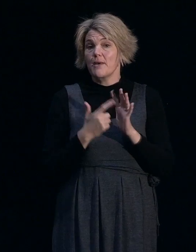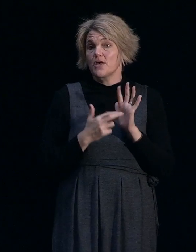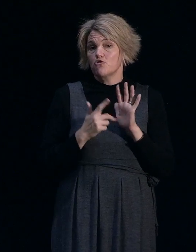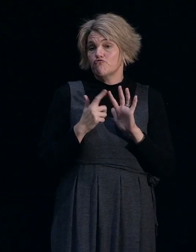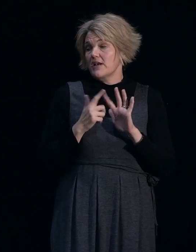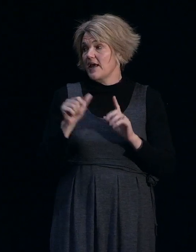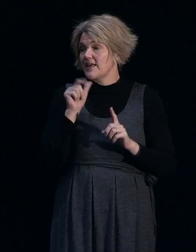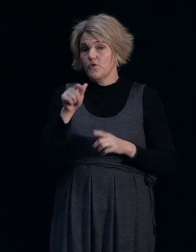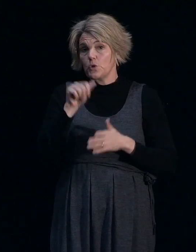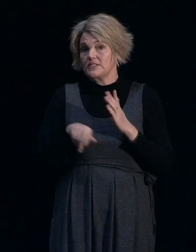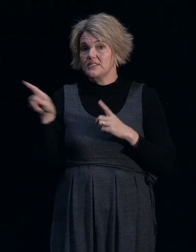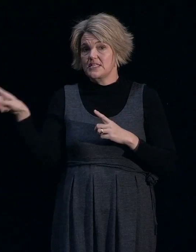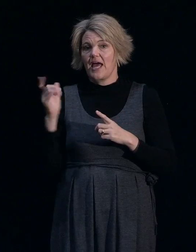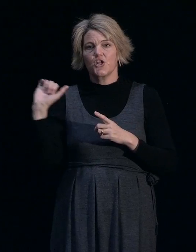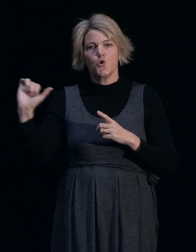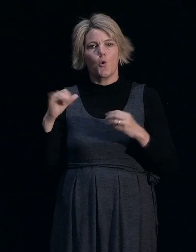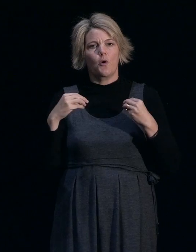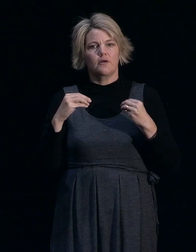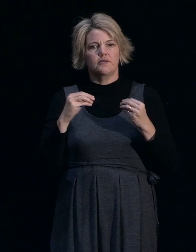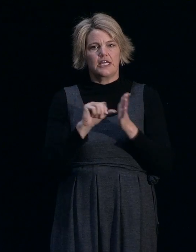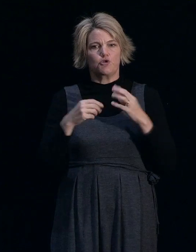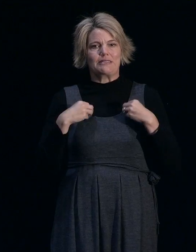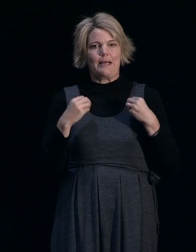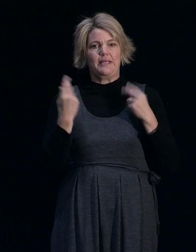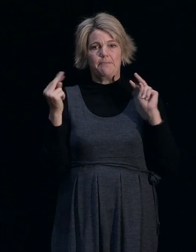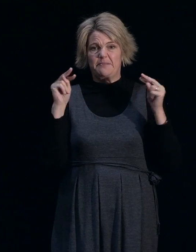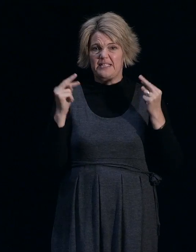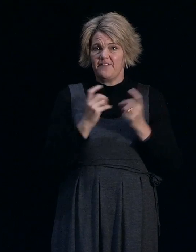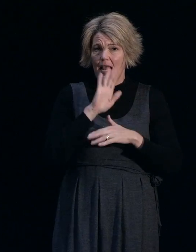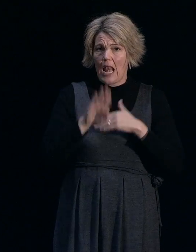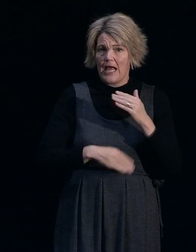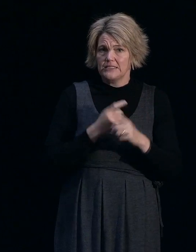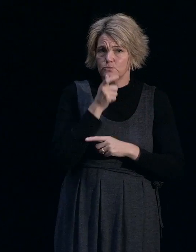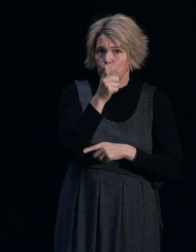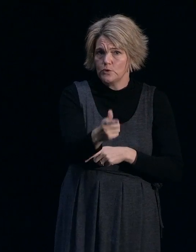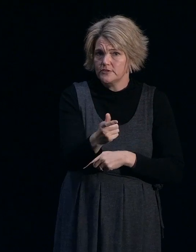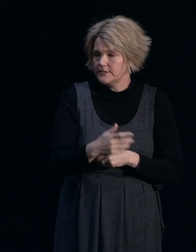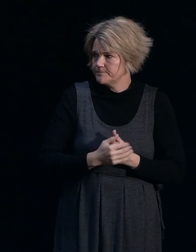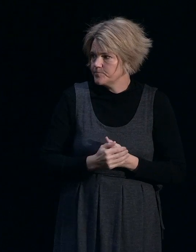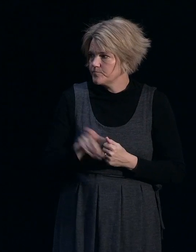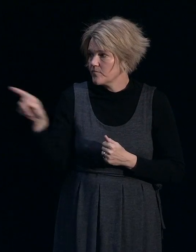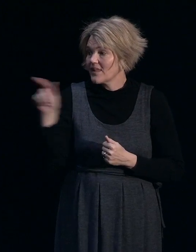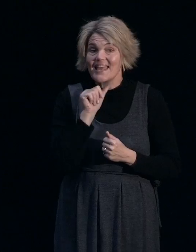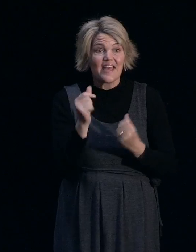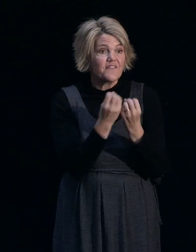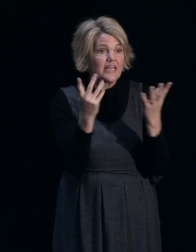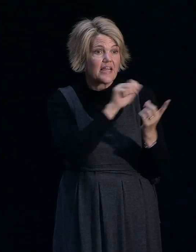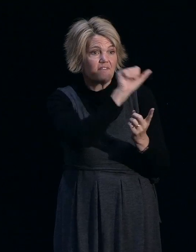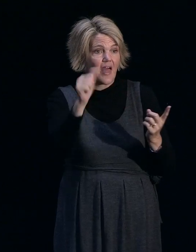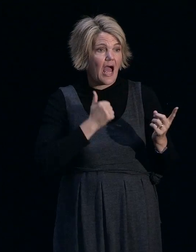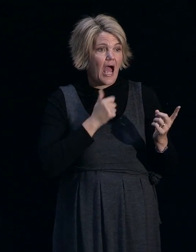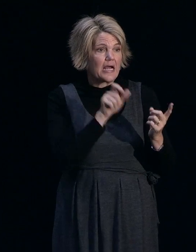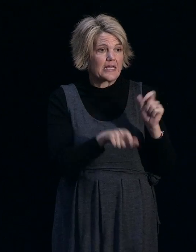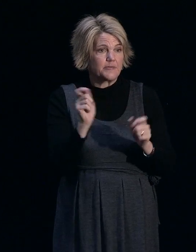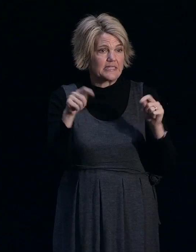think from your company's perspective that they need to do. Any thoughts that we haven't covered? So if any of our customers are here today, so IAG